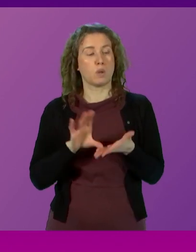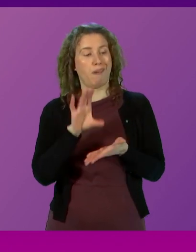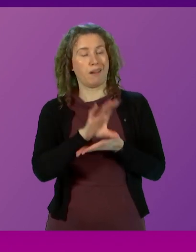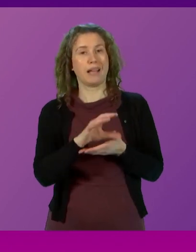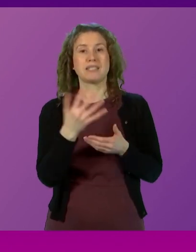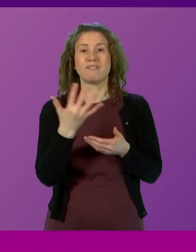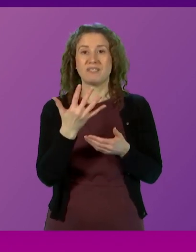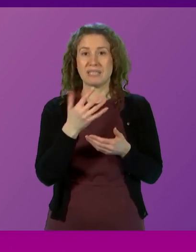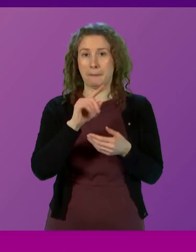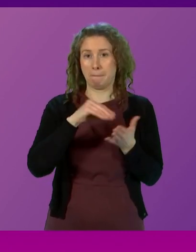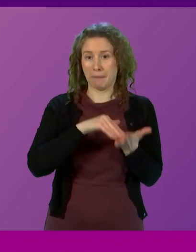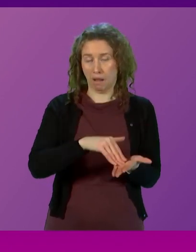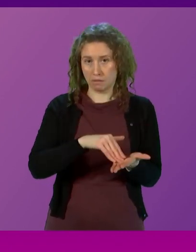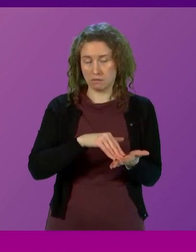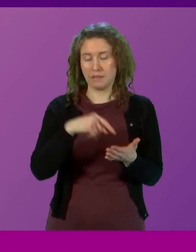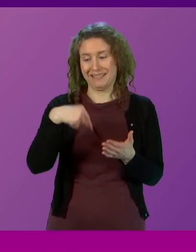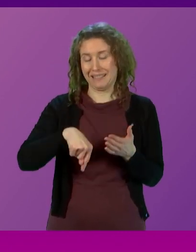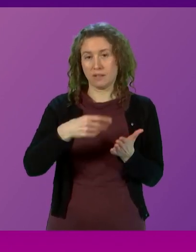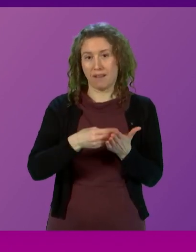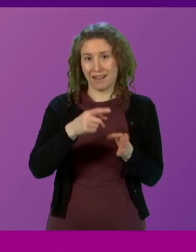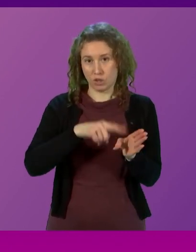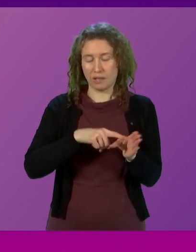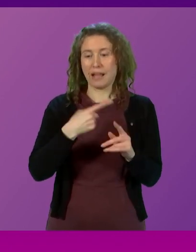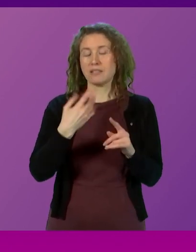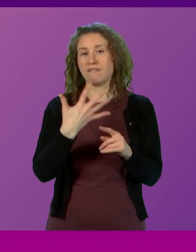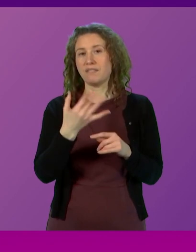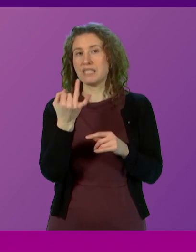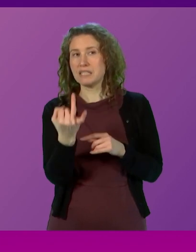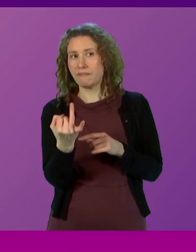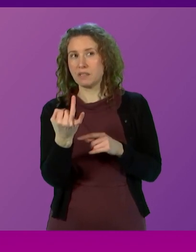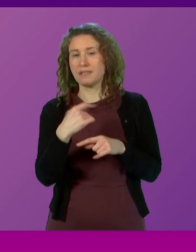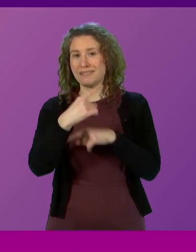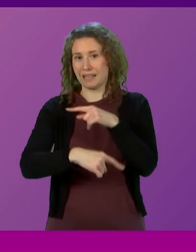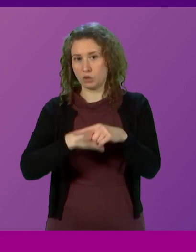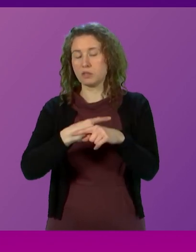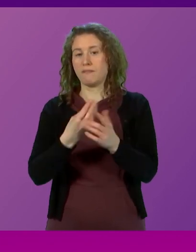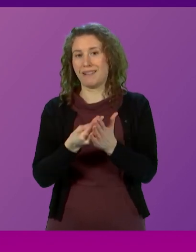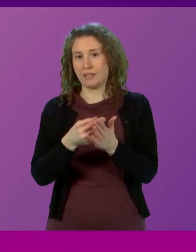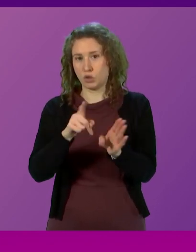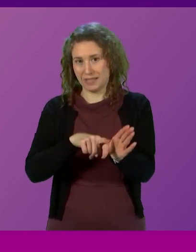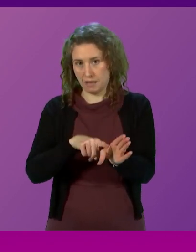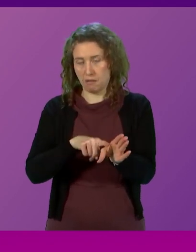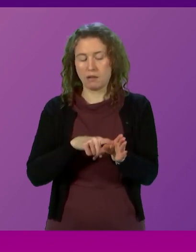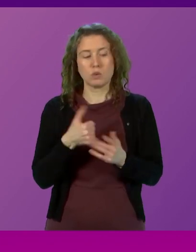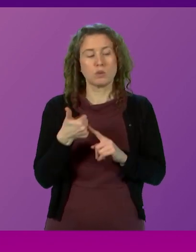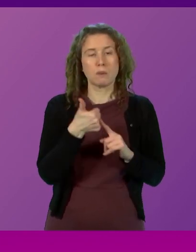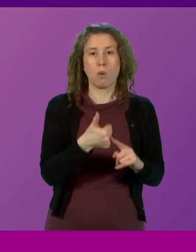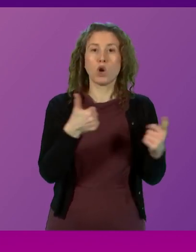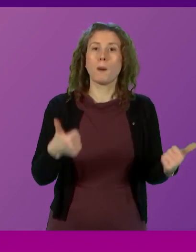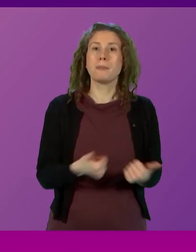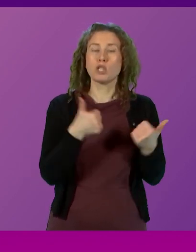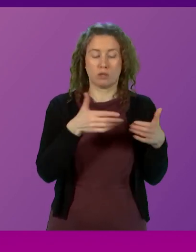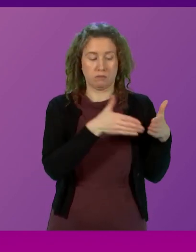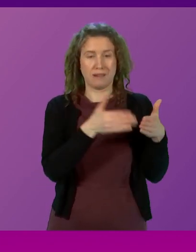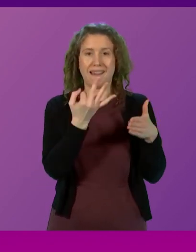£15 million in this financial year and £57 million in the next financial year to support the completion of